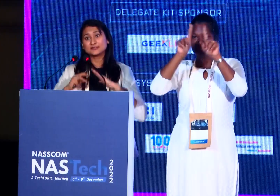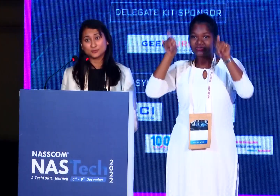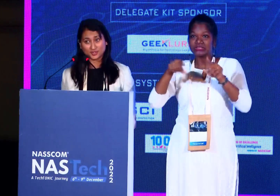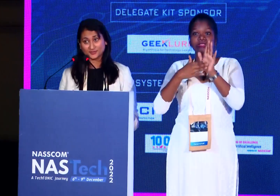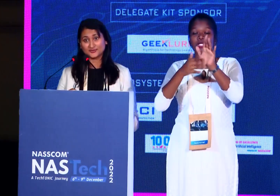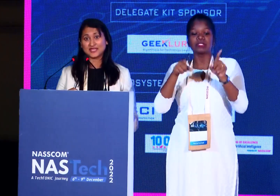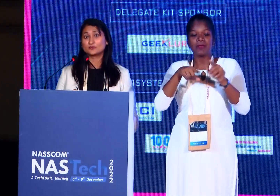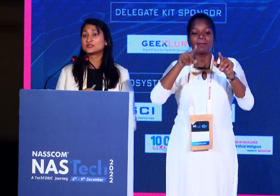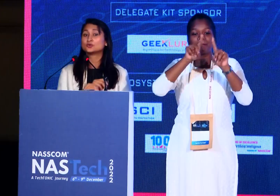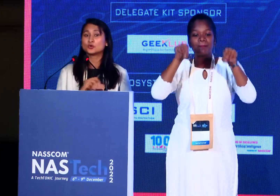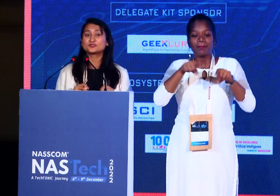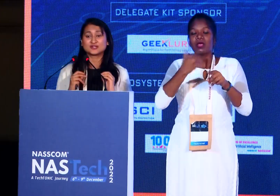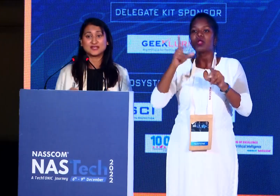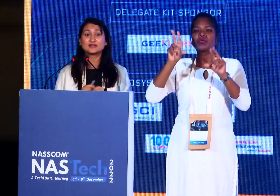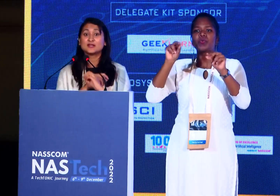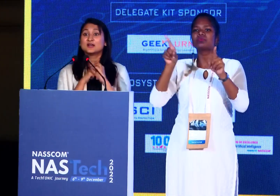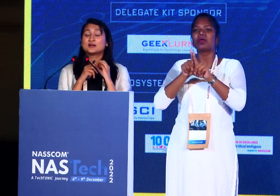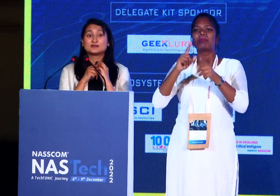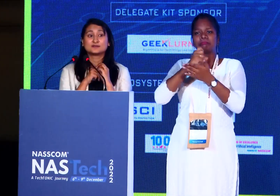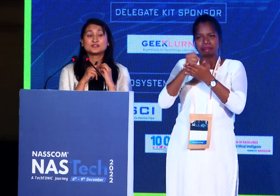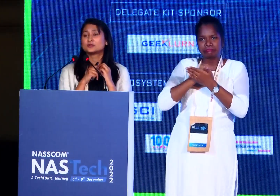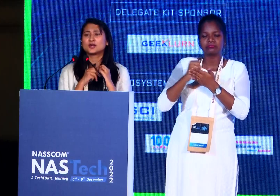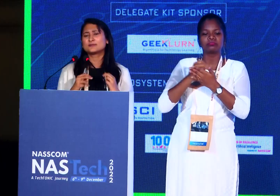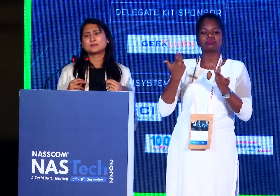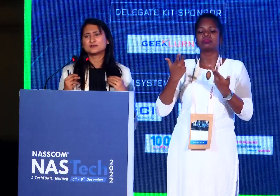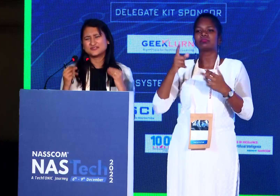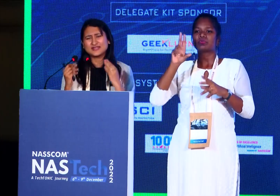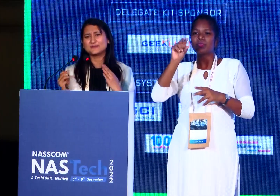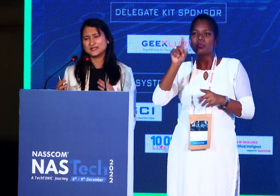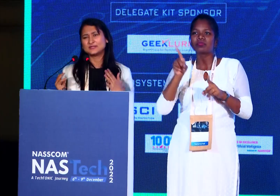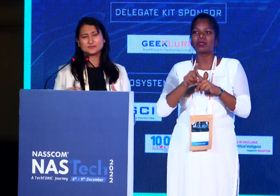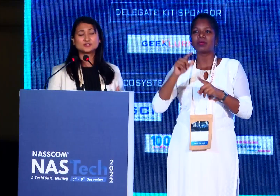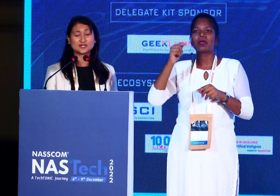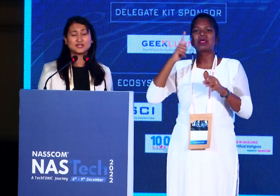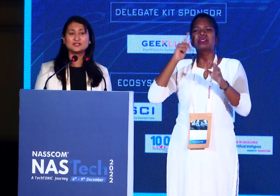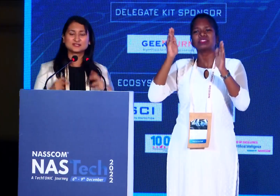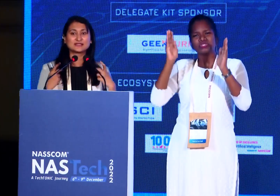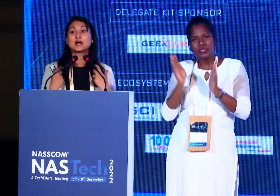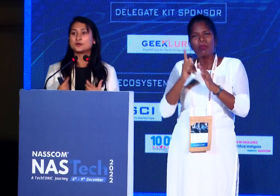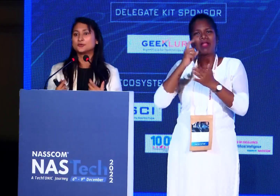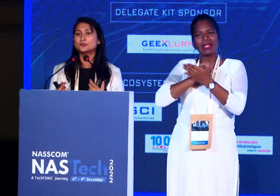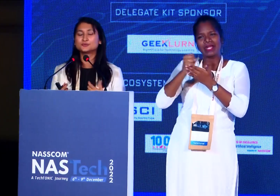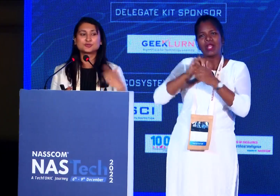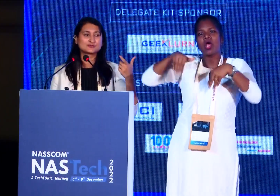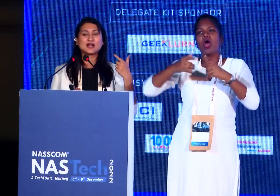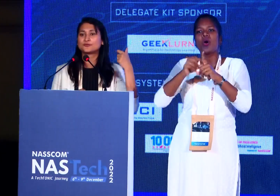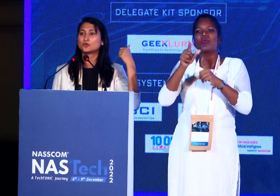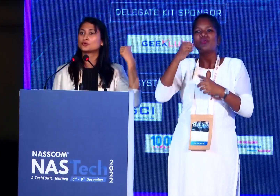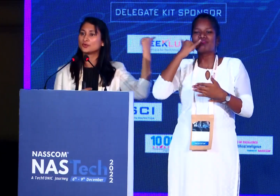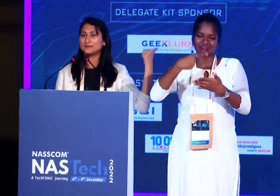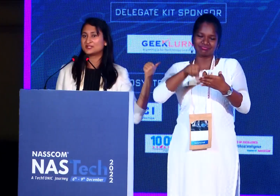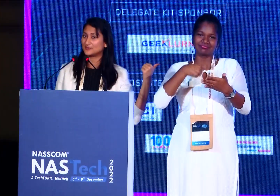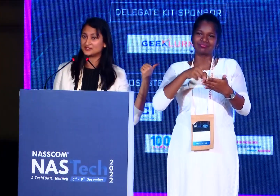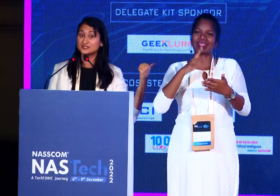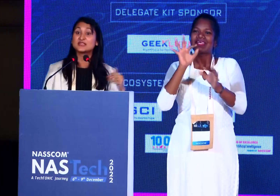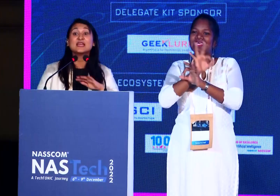used at the point of care with no trained, with very minimal training, just like how you use your smartphone